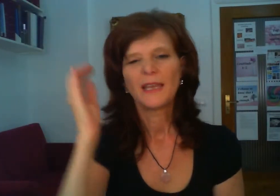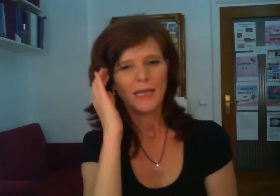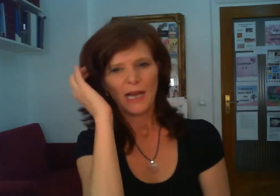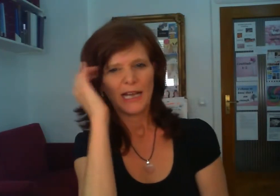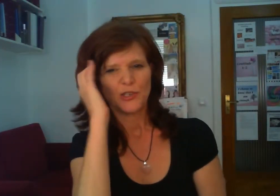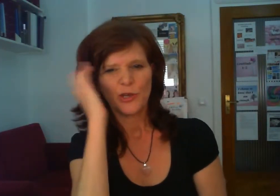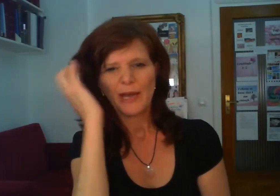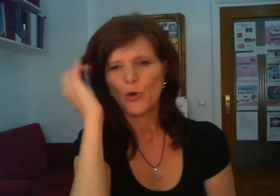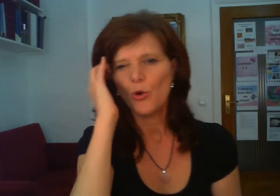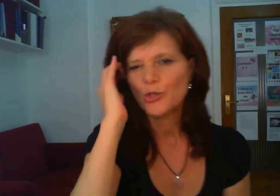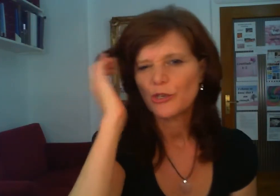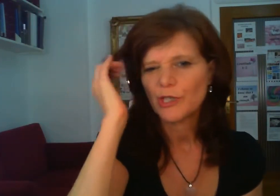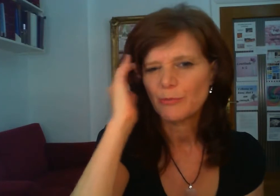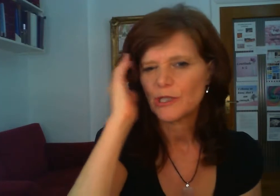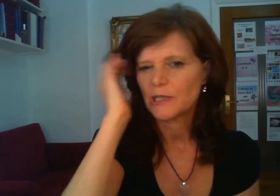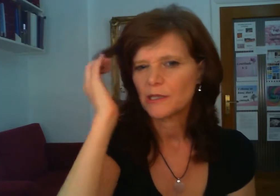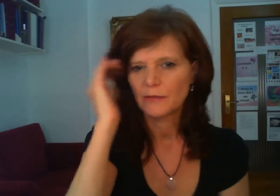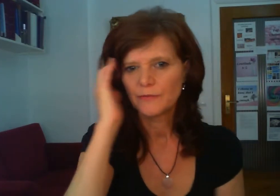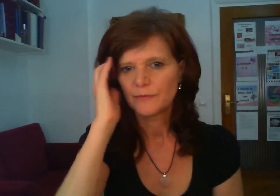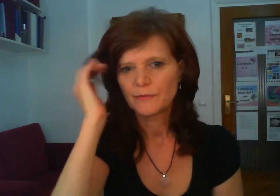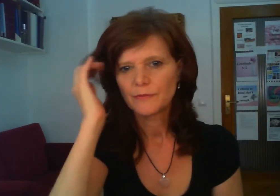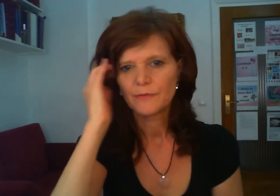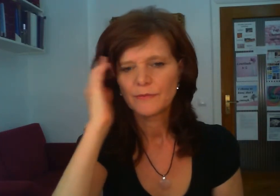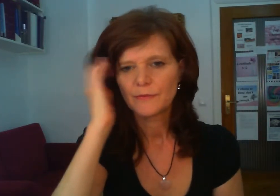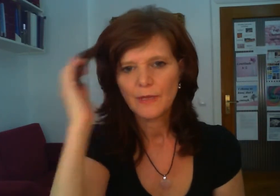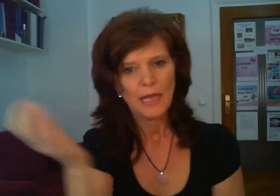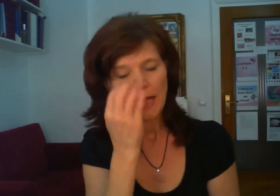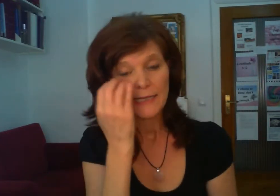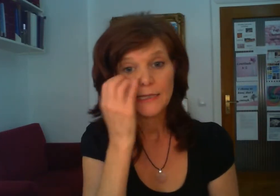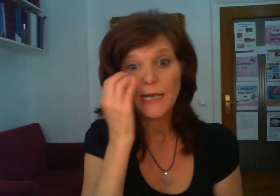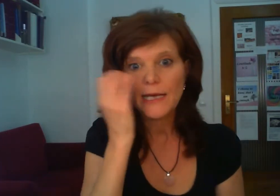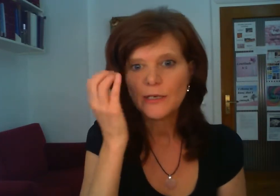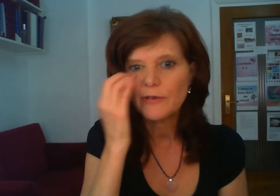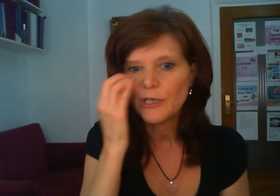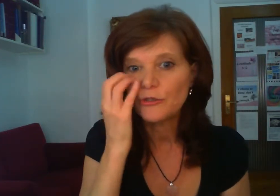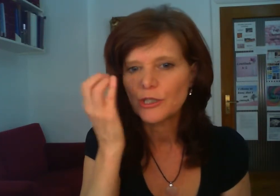i talk about autoresponders and slider revolutions